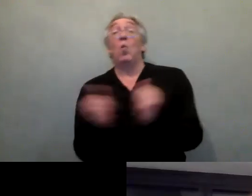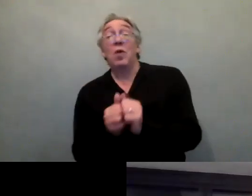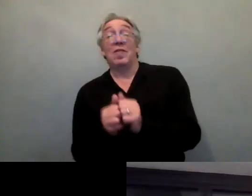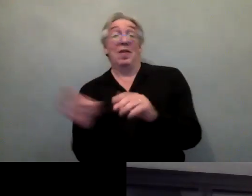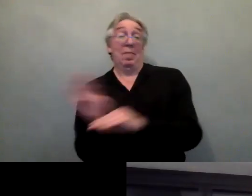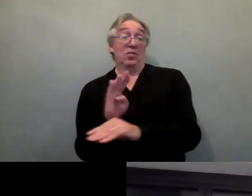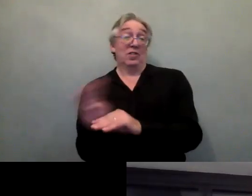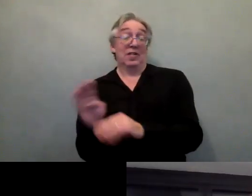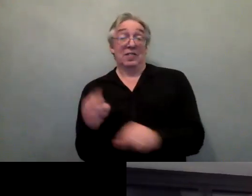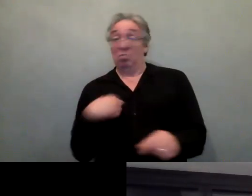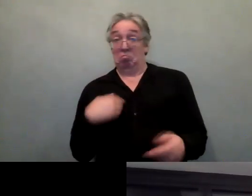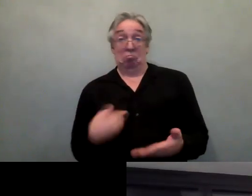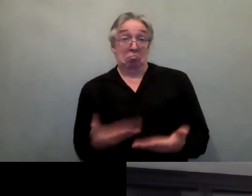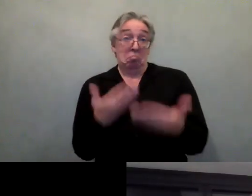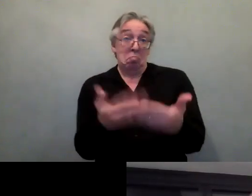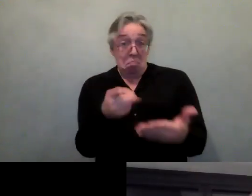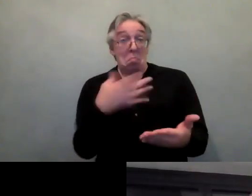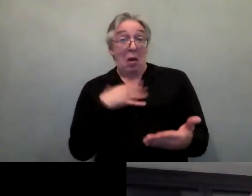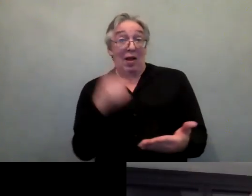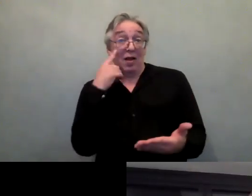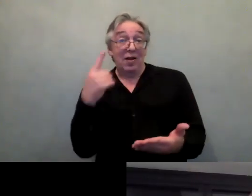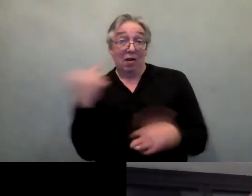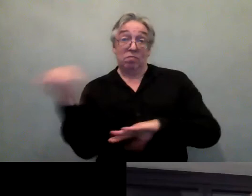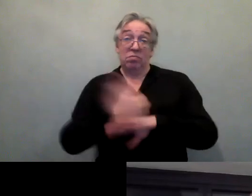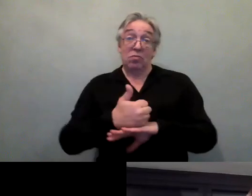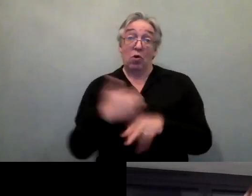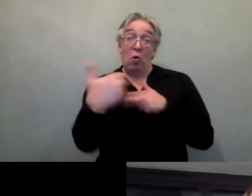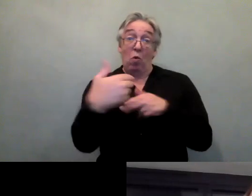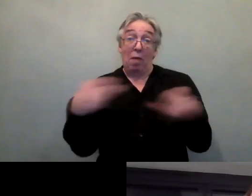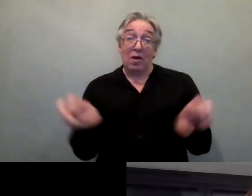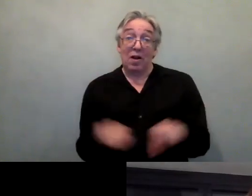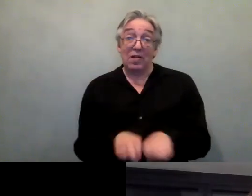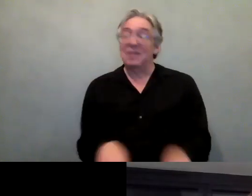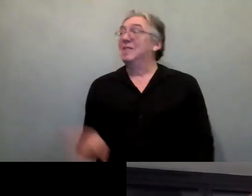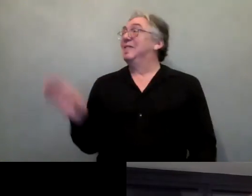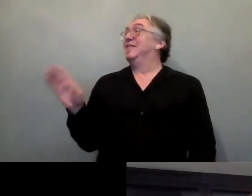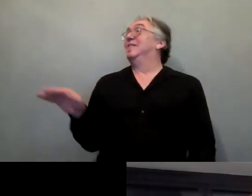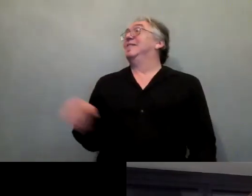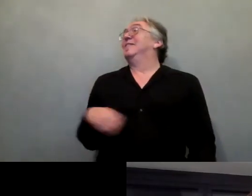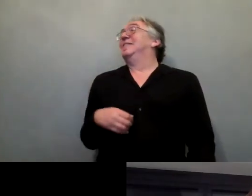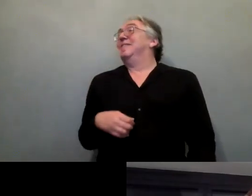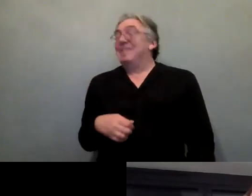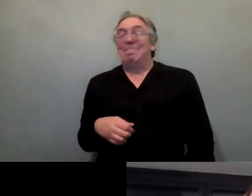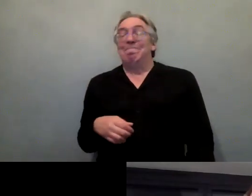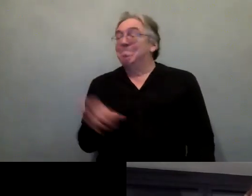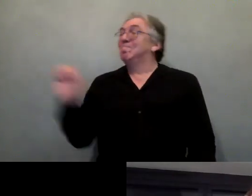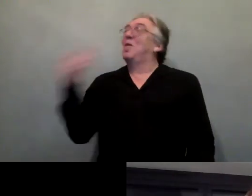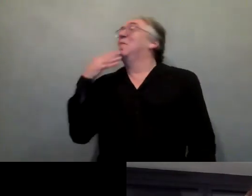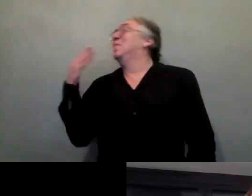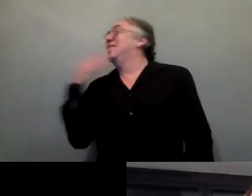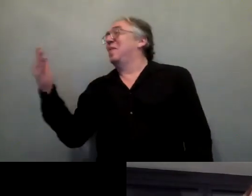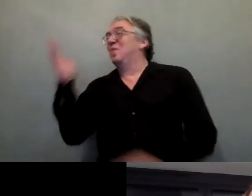Thank you. so much, Susan. Thank you. I'm afraid I've singularly failed to get us through in time to be able to